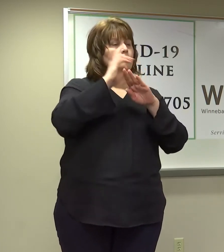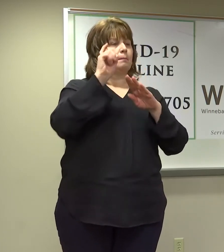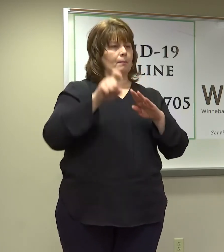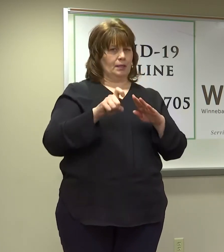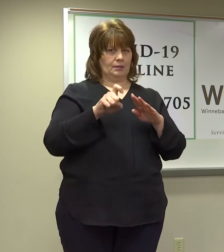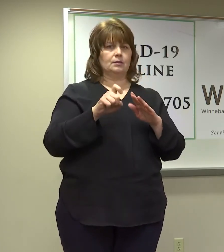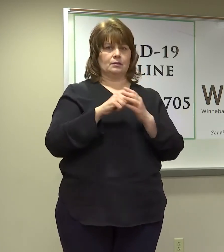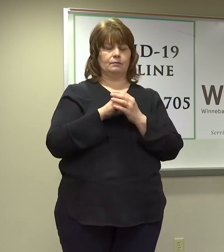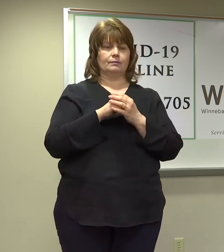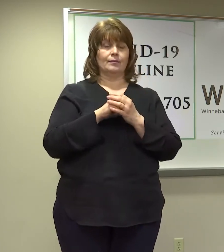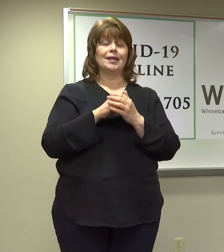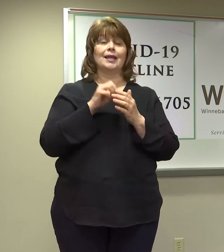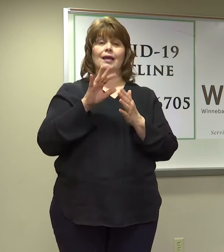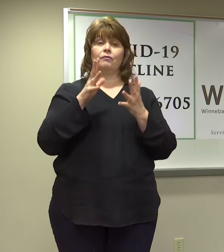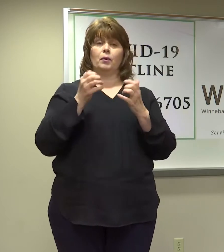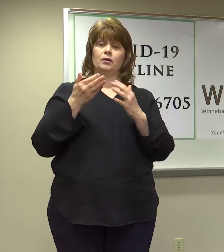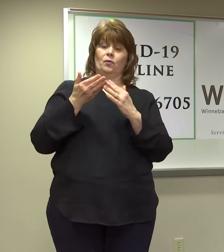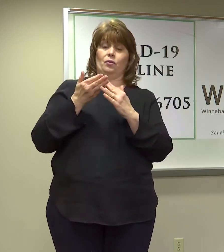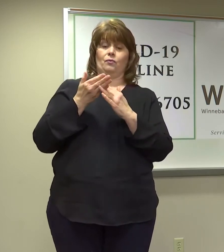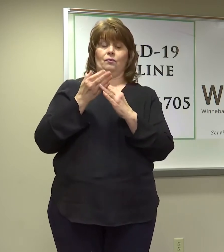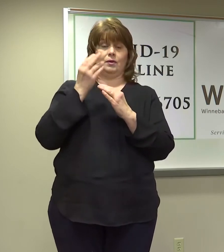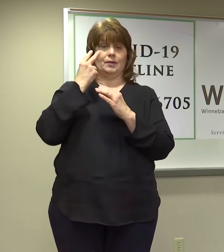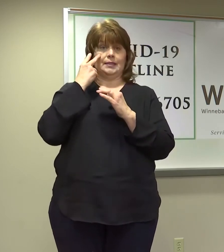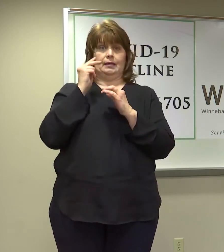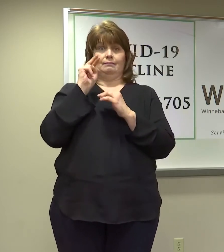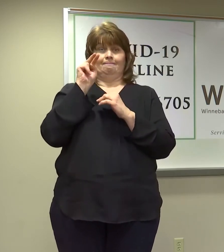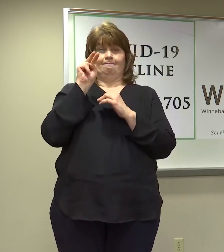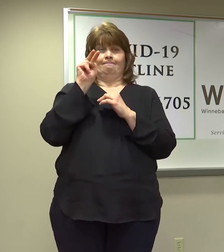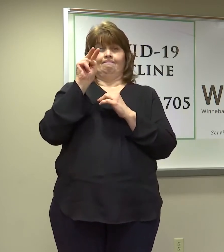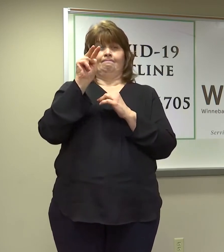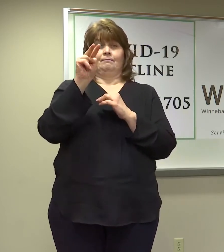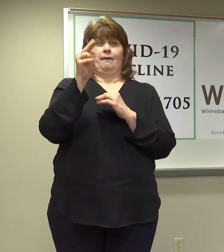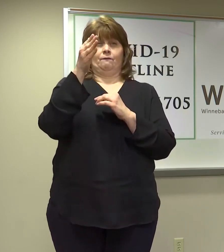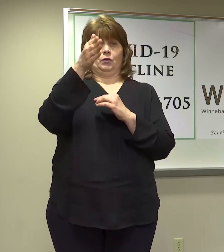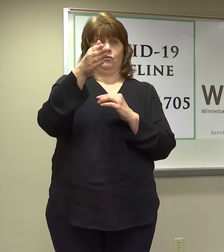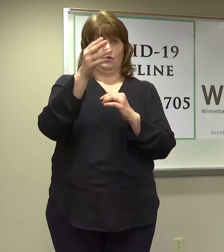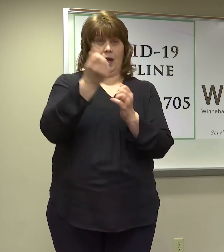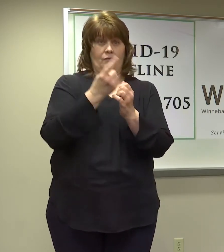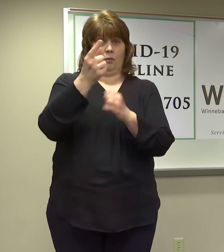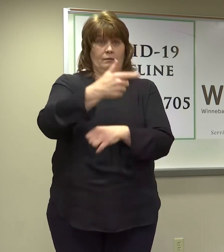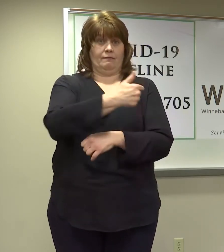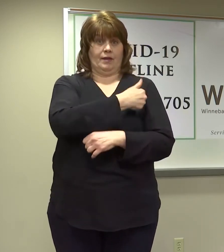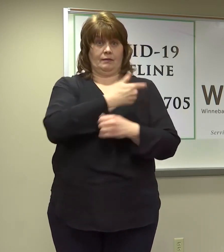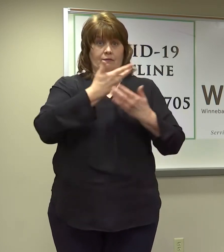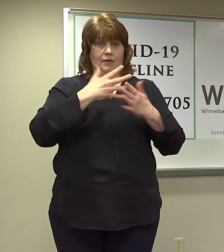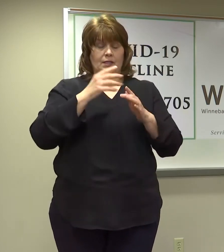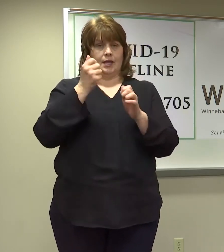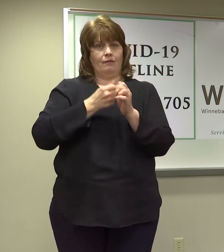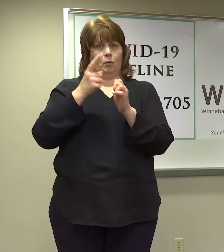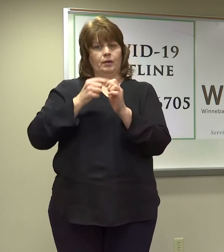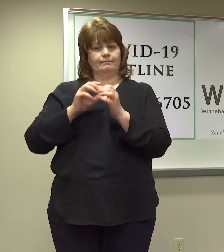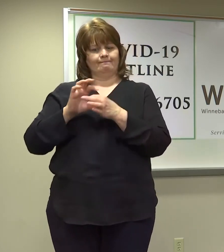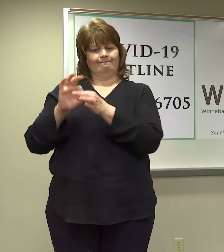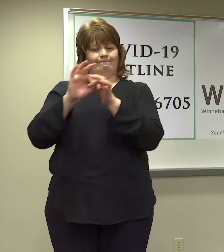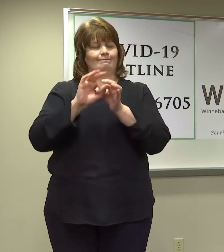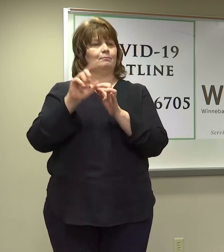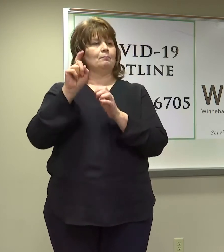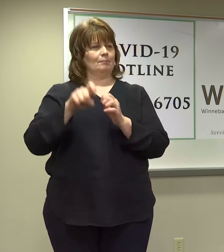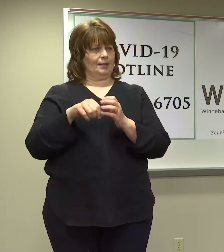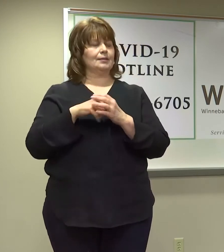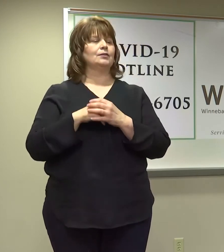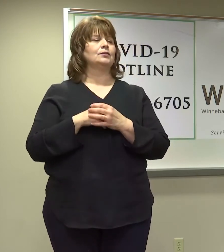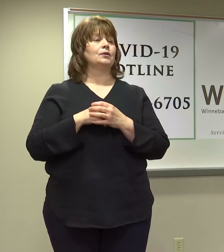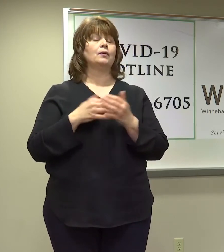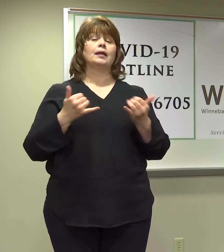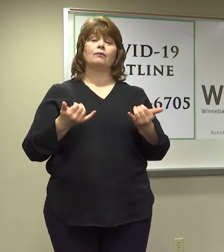If we want to get through to the end of that tunnel, to our vaccination, we're going to need everyone pulling on the same train. So, with that, I'm happy